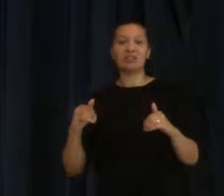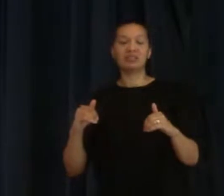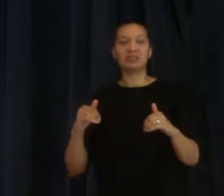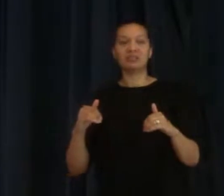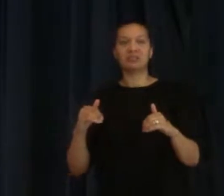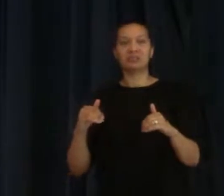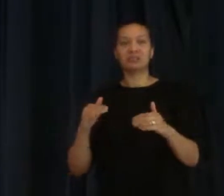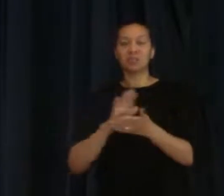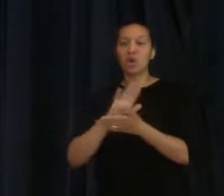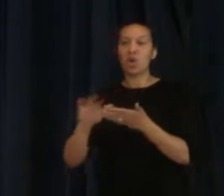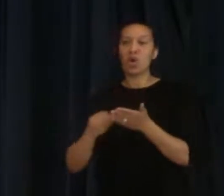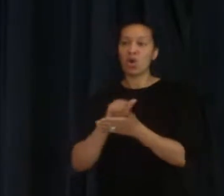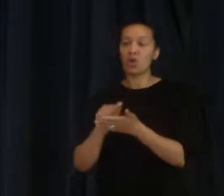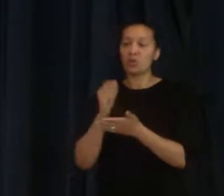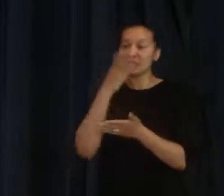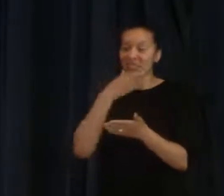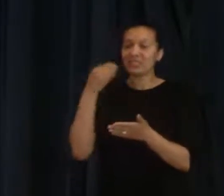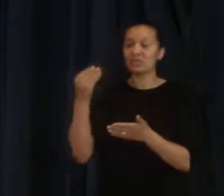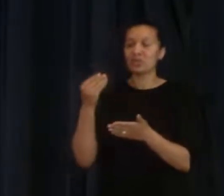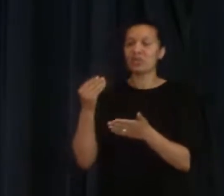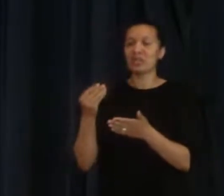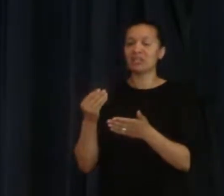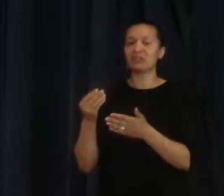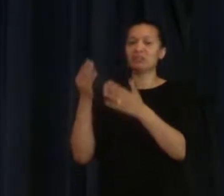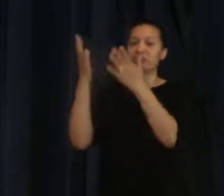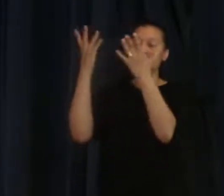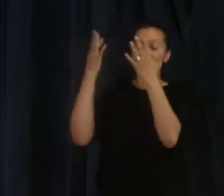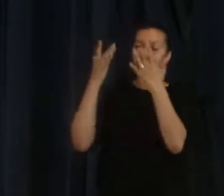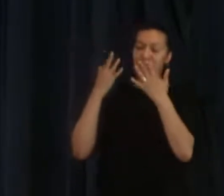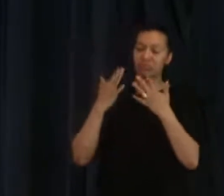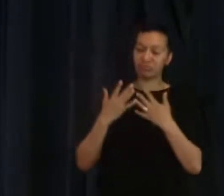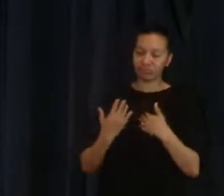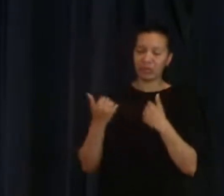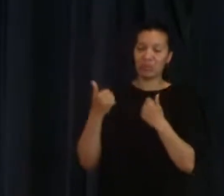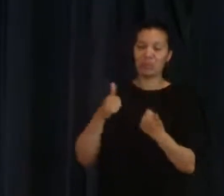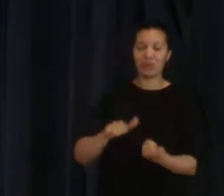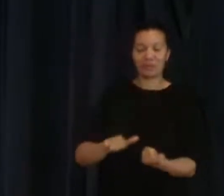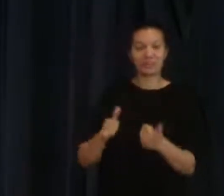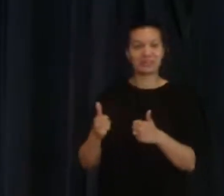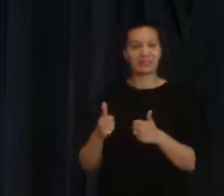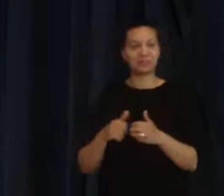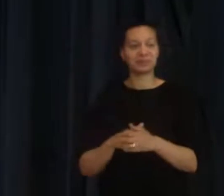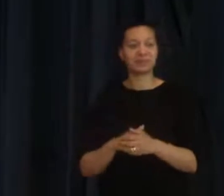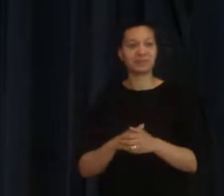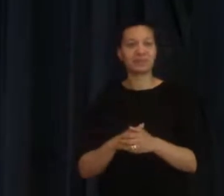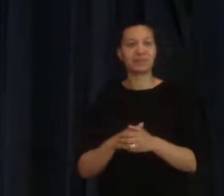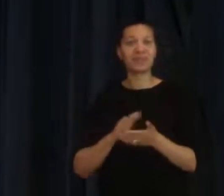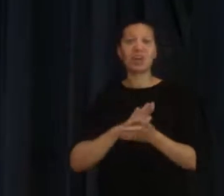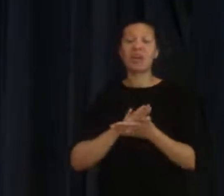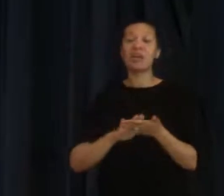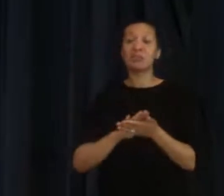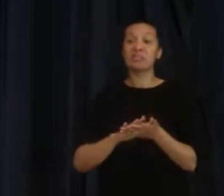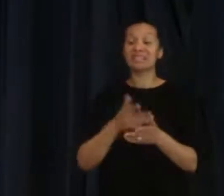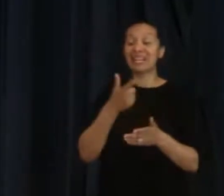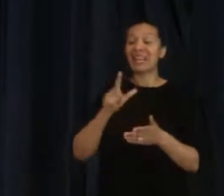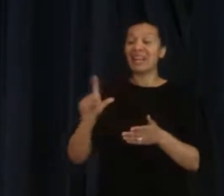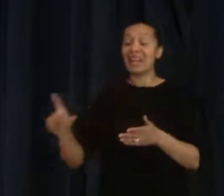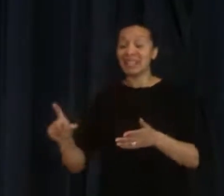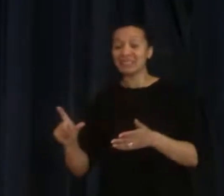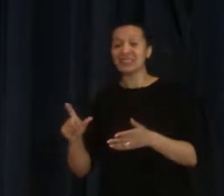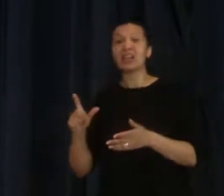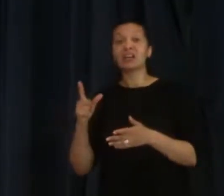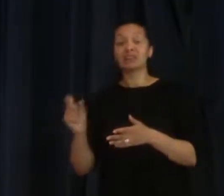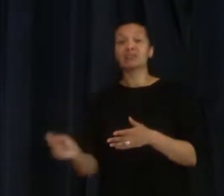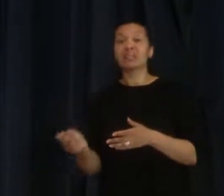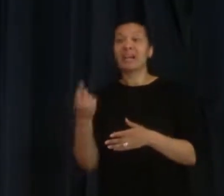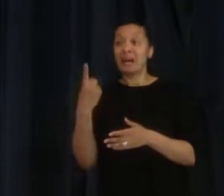receiving the being saved and the baptism in the Holy Spirit, that's up for grabs, so to speak. It could be almost, you know, the same day, or